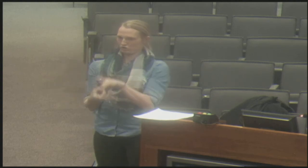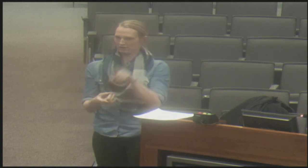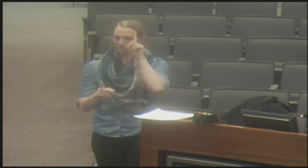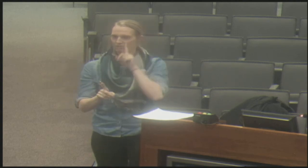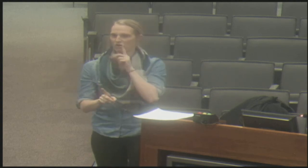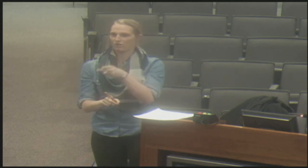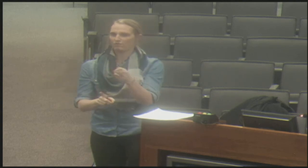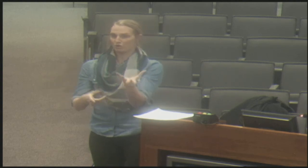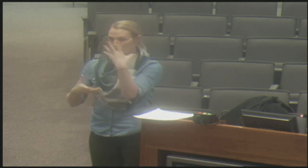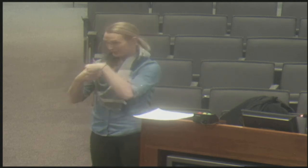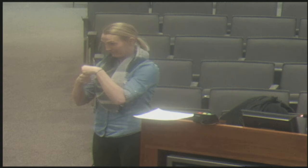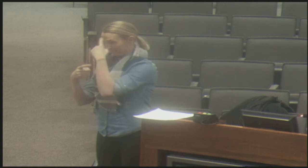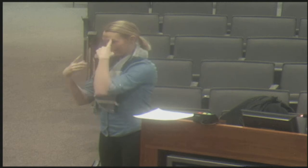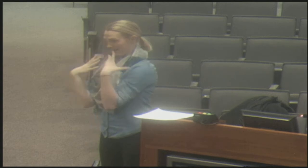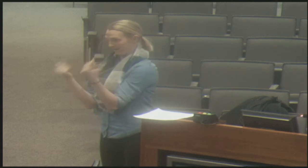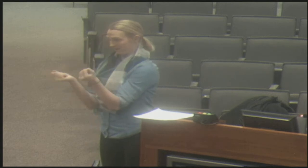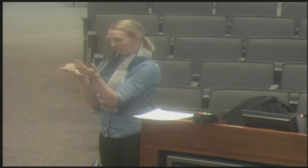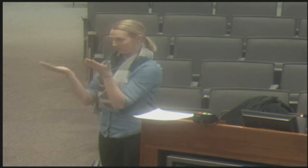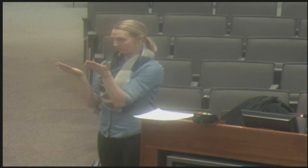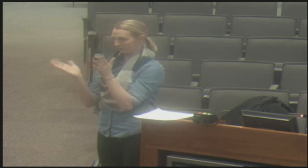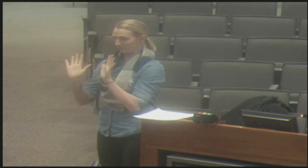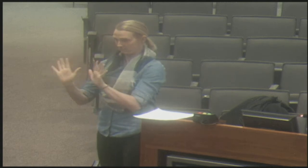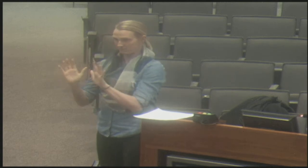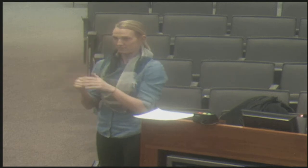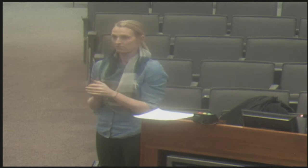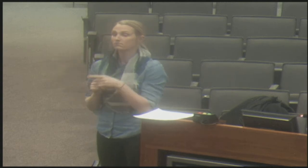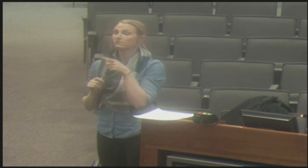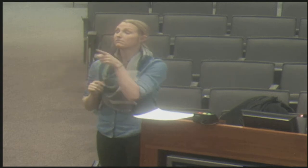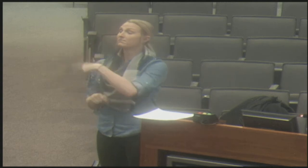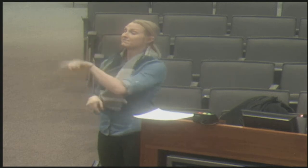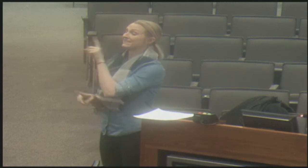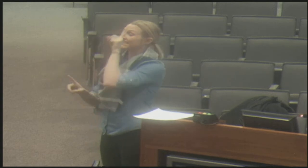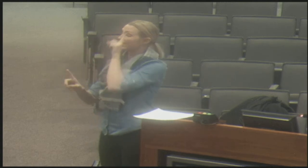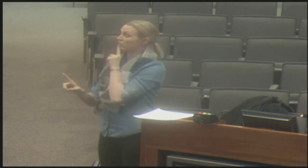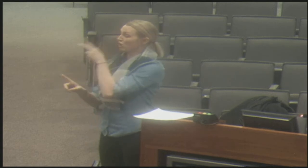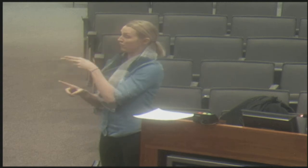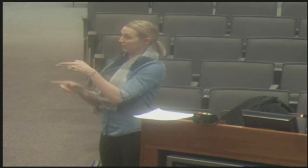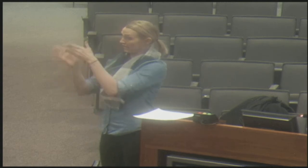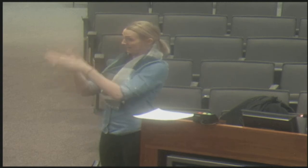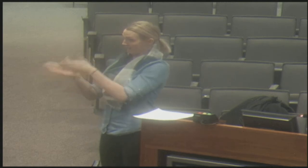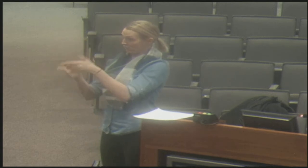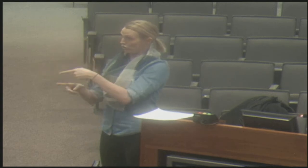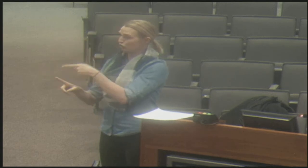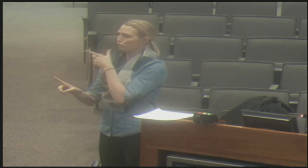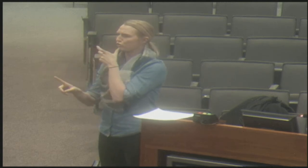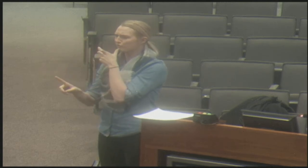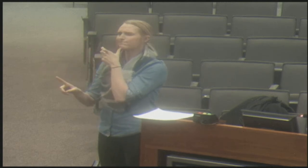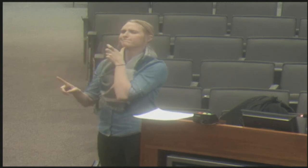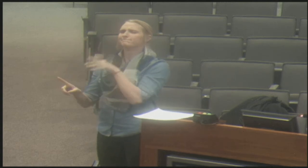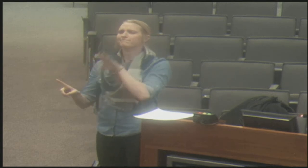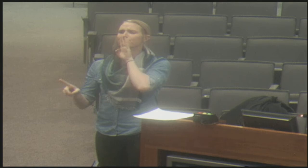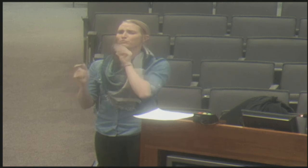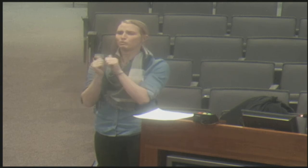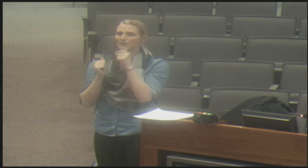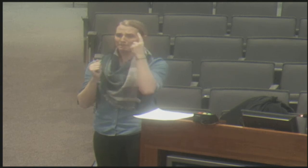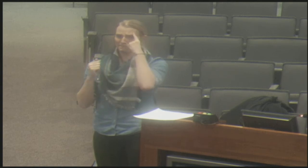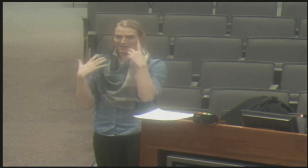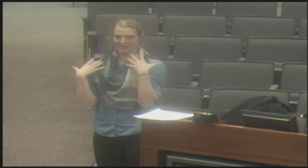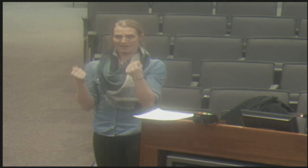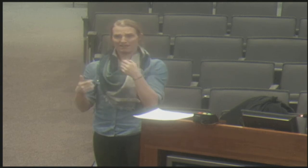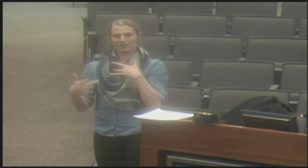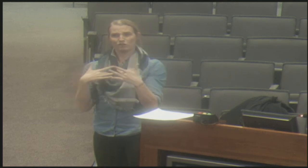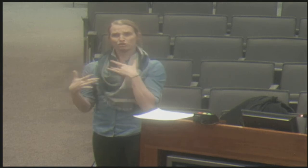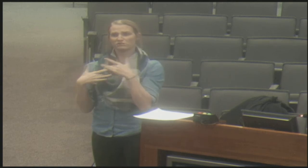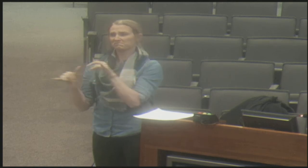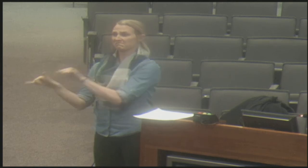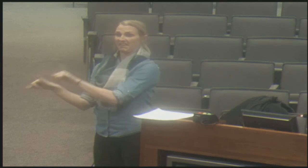synopsis of a research study that deals with deaf and hard of hearing folks and mental health. As a deaf person who's